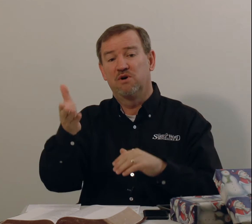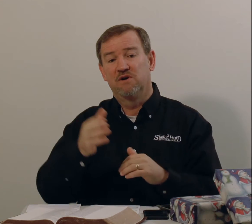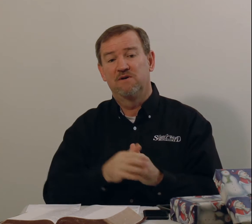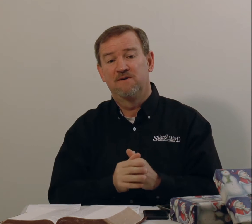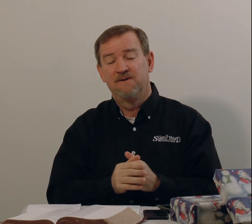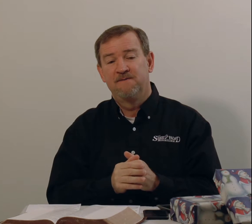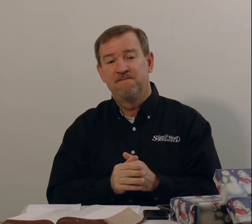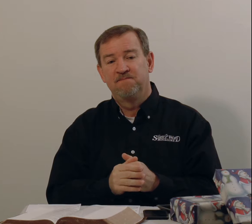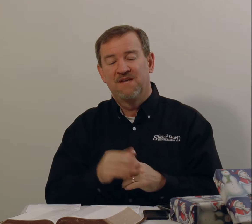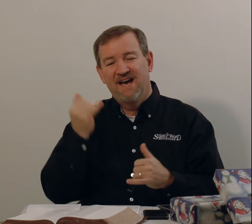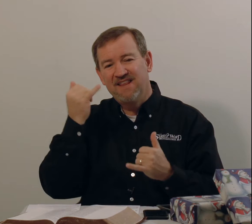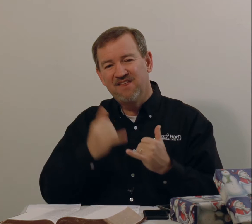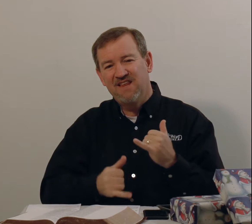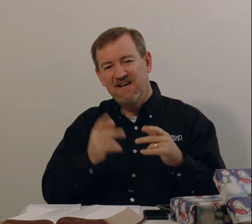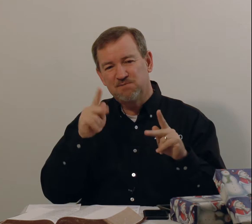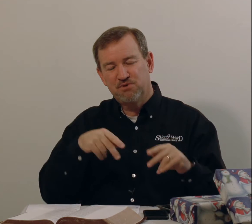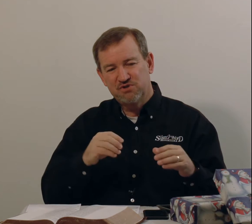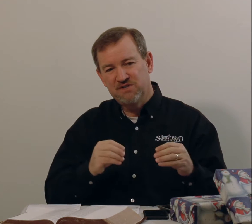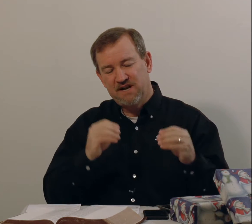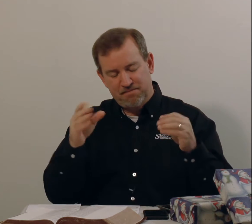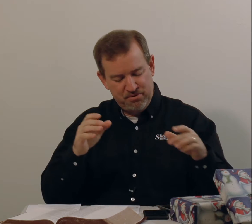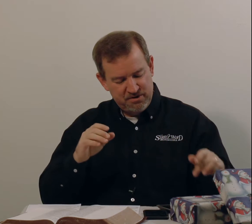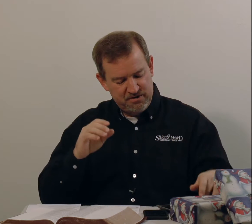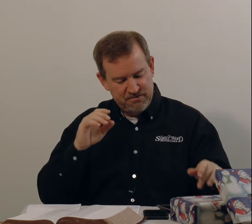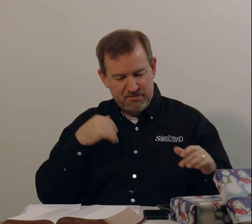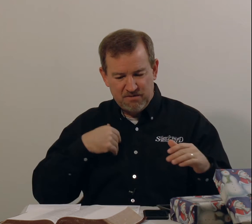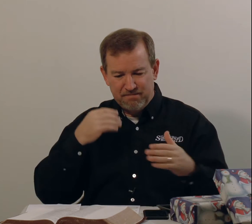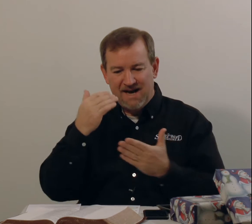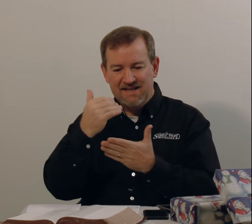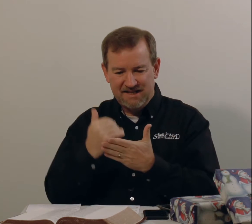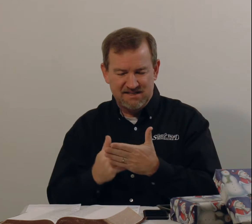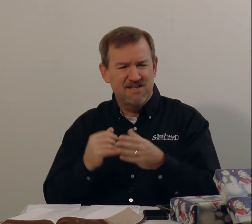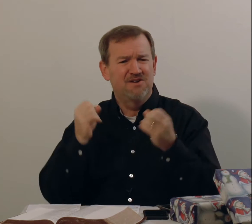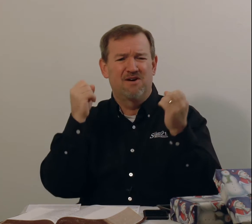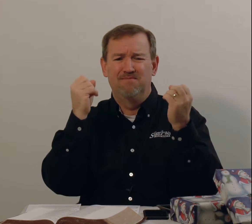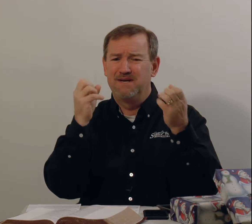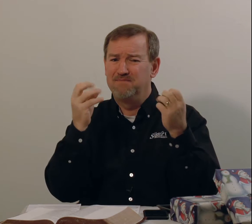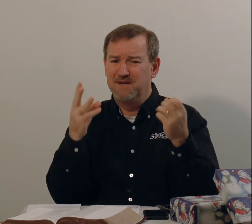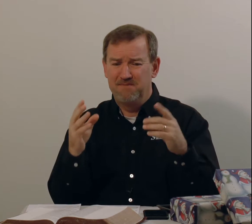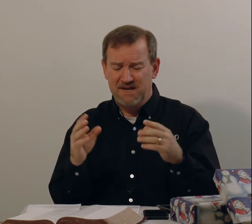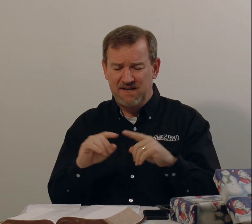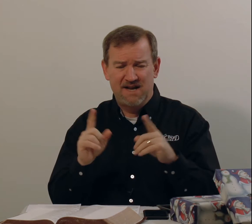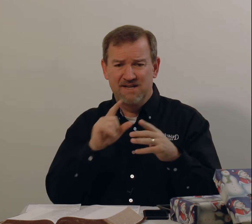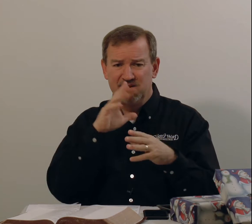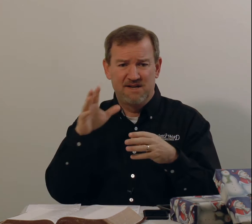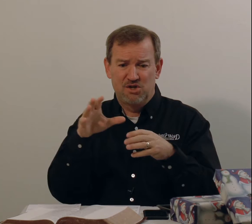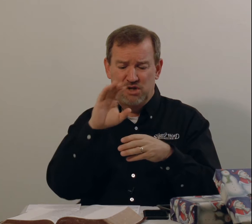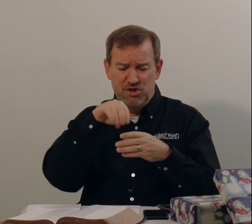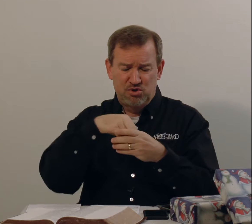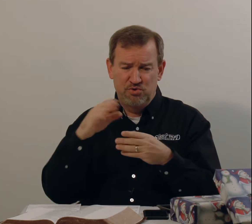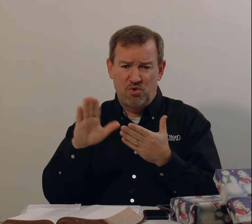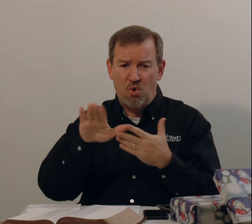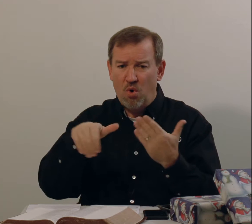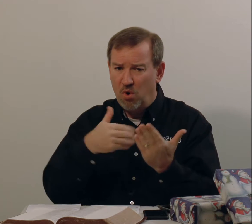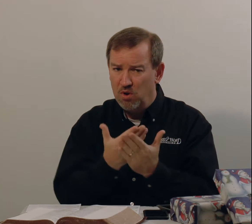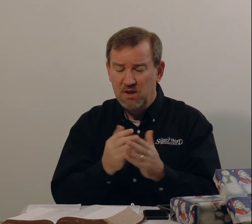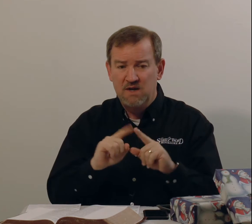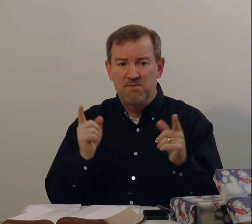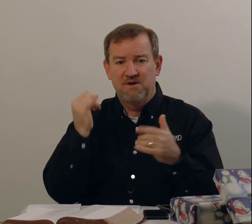her. And the last person that I put on, on my list, and there are many, many, many, I didn't include all, but